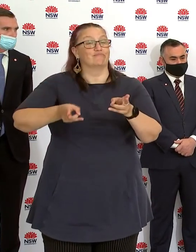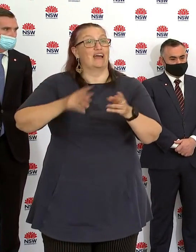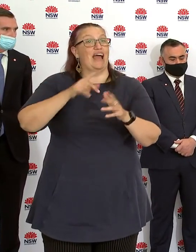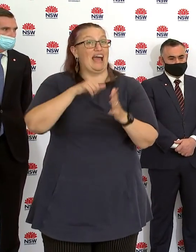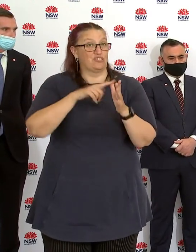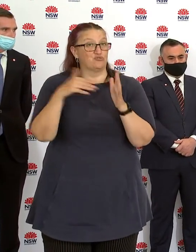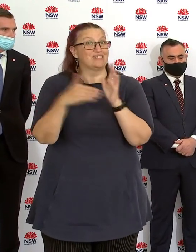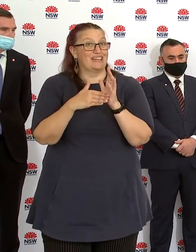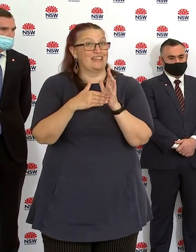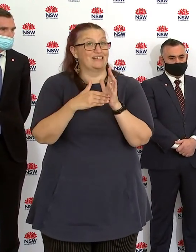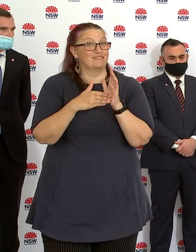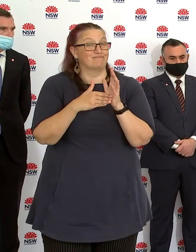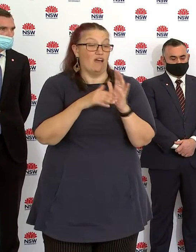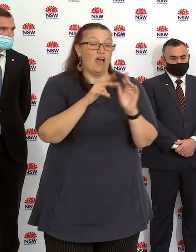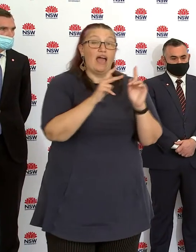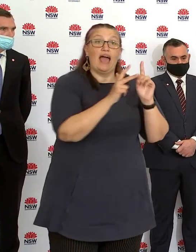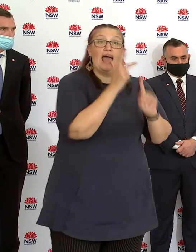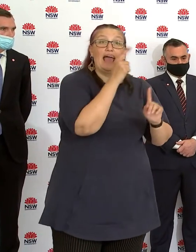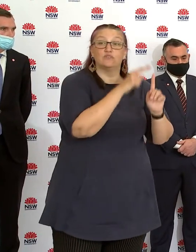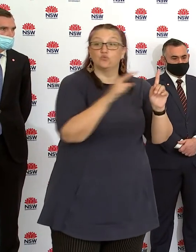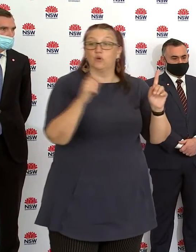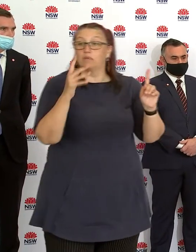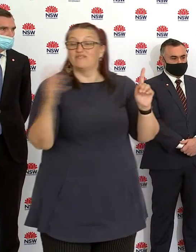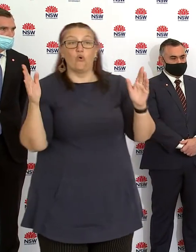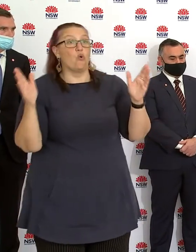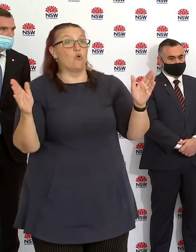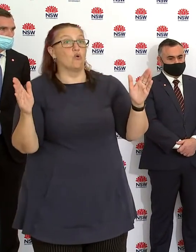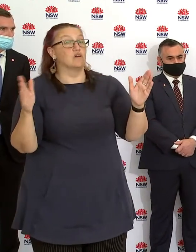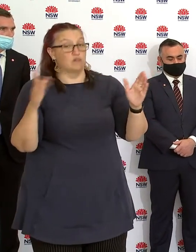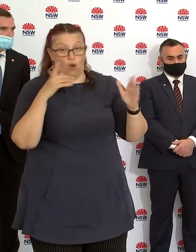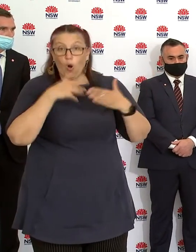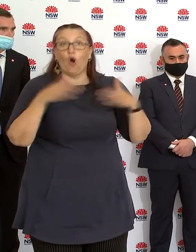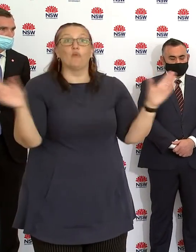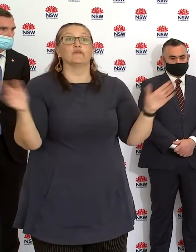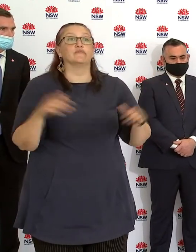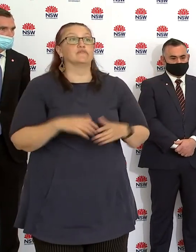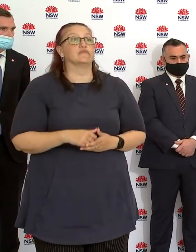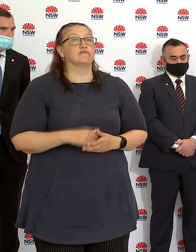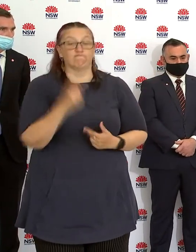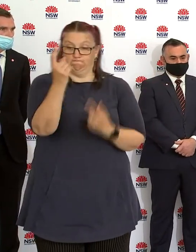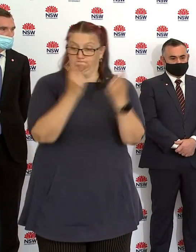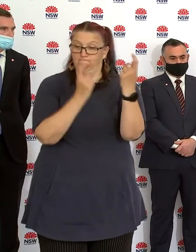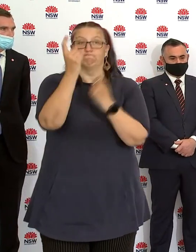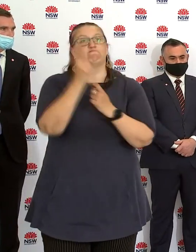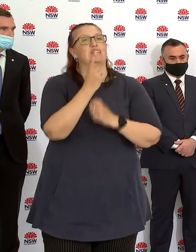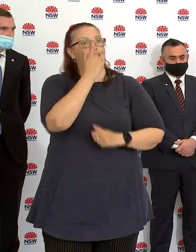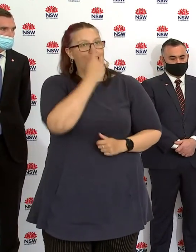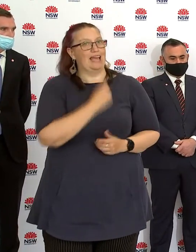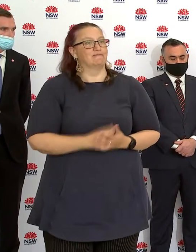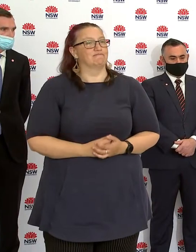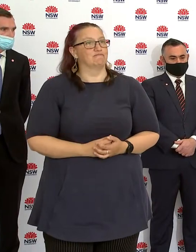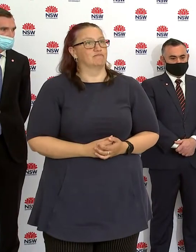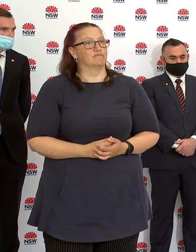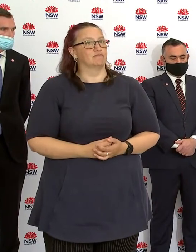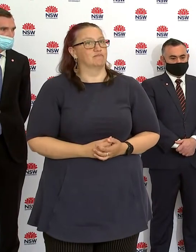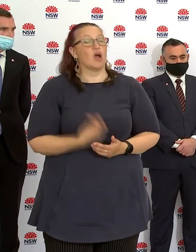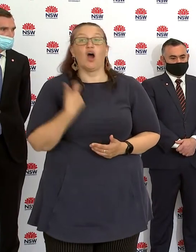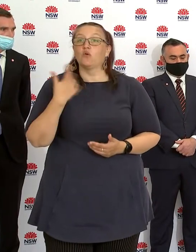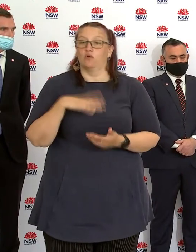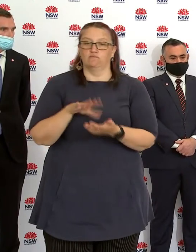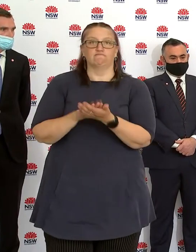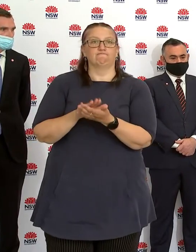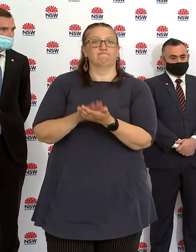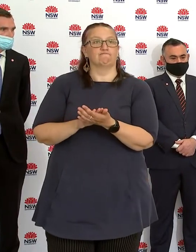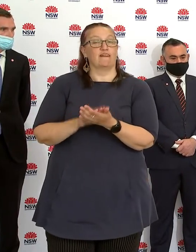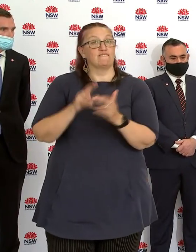to 4.30pm. And just a big shout out to the community of Fairfield, that that community, that centre is going